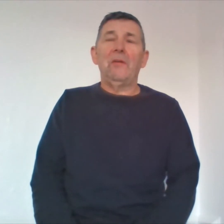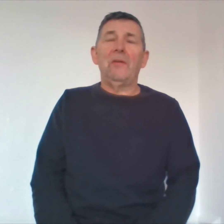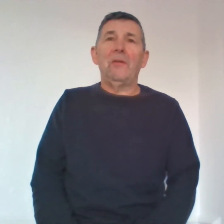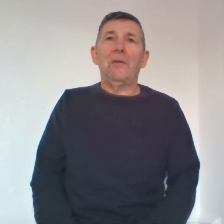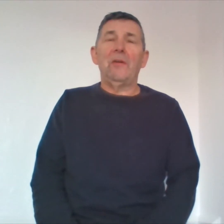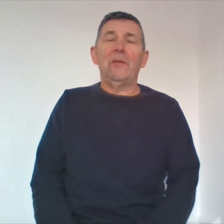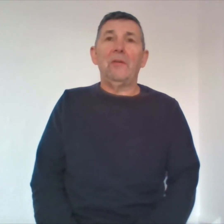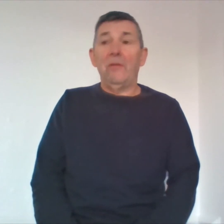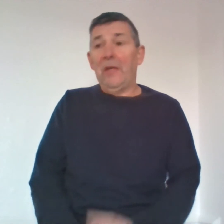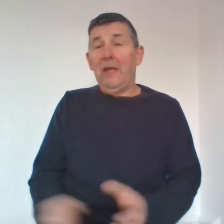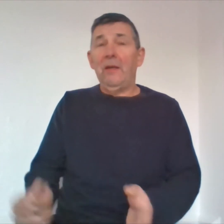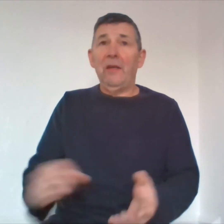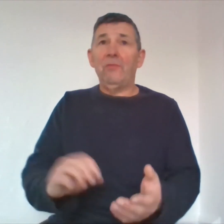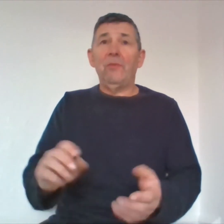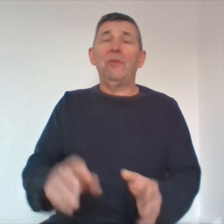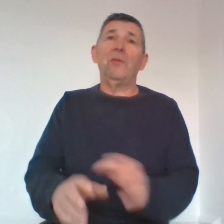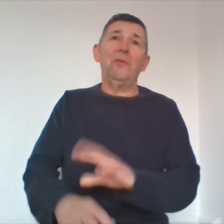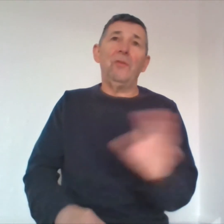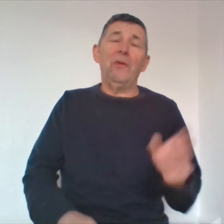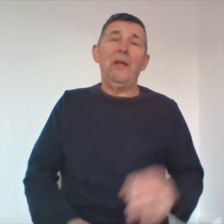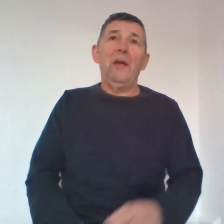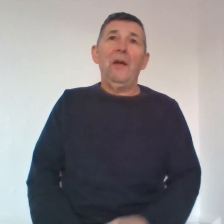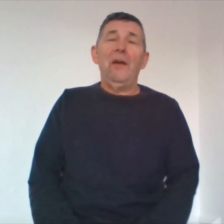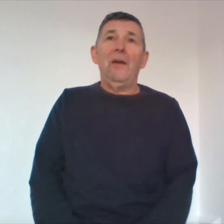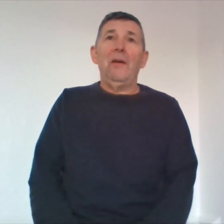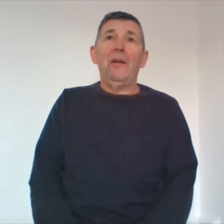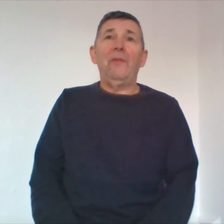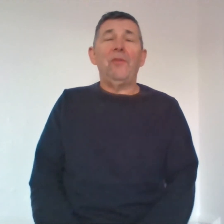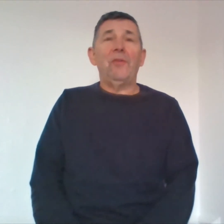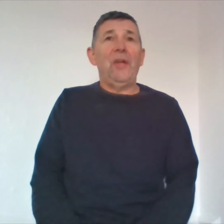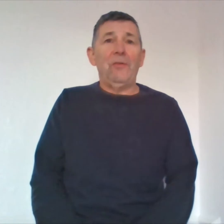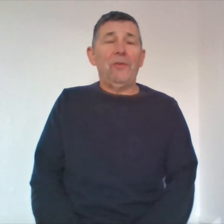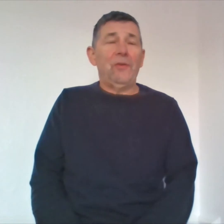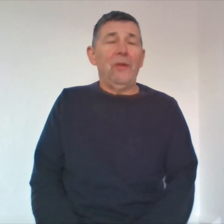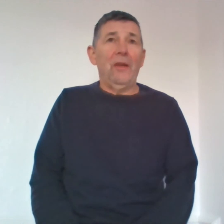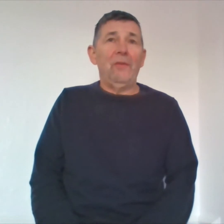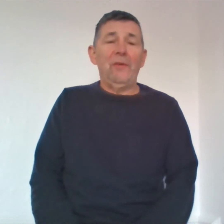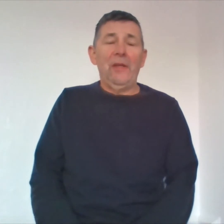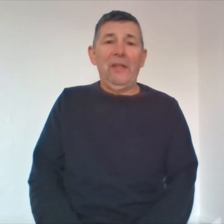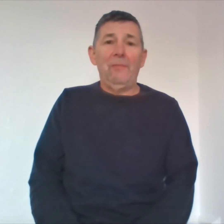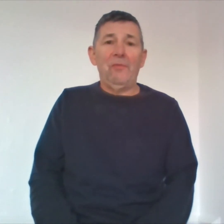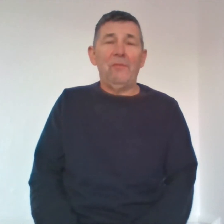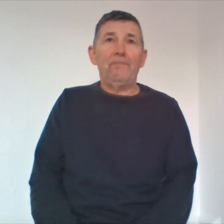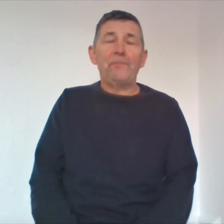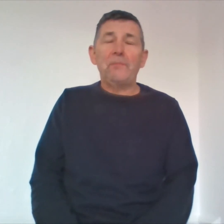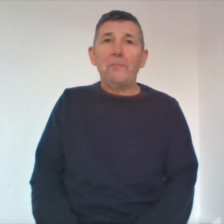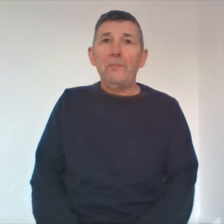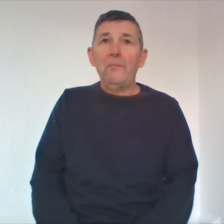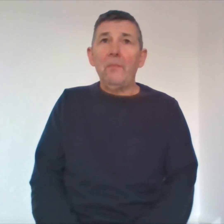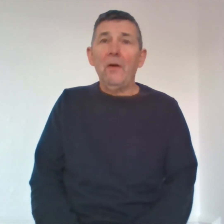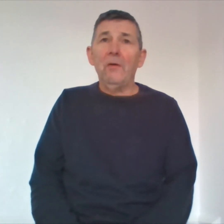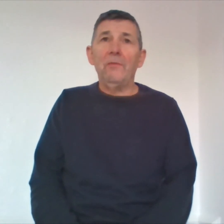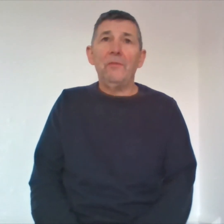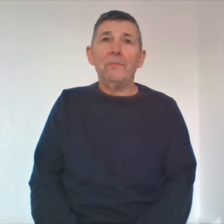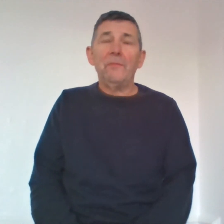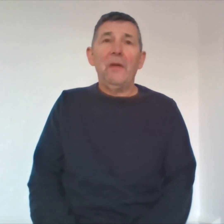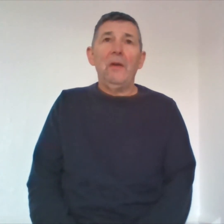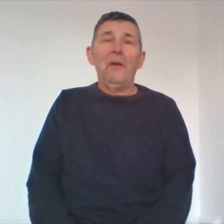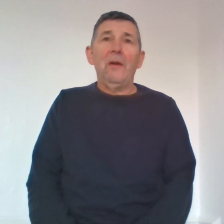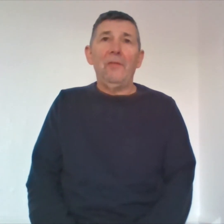and okay next one no you don't and after 10 or 11 attempts of having